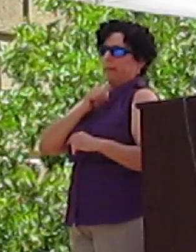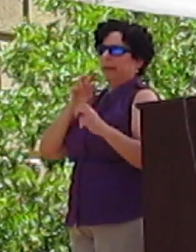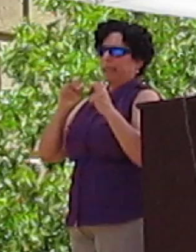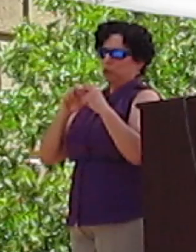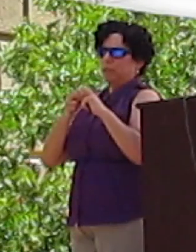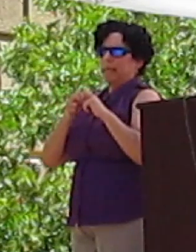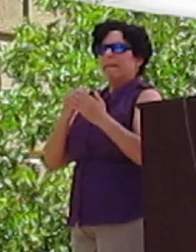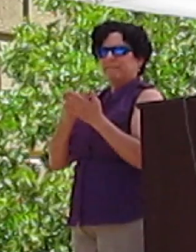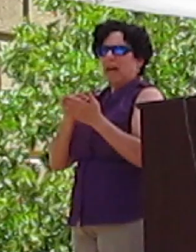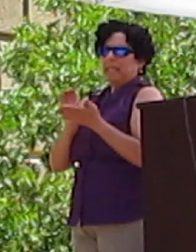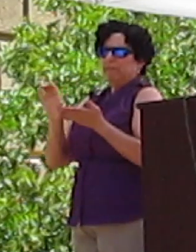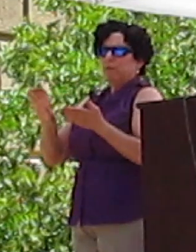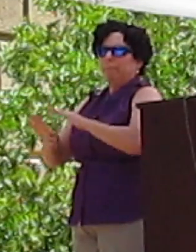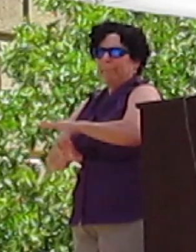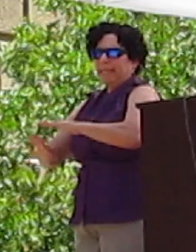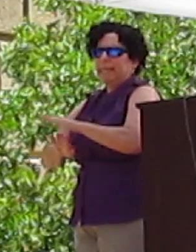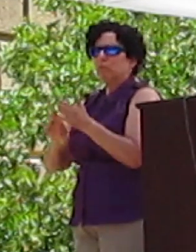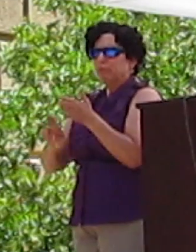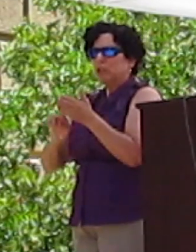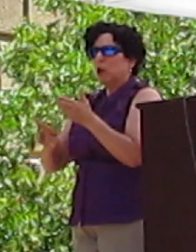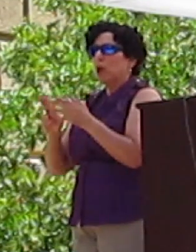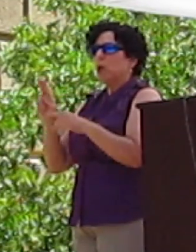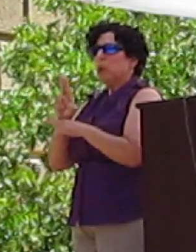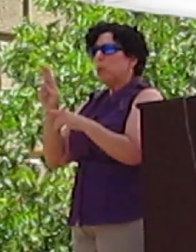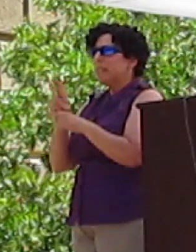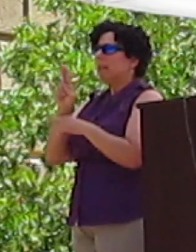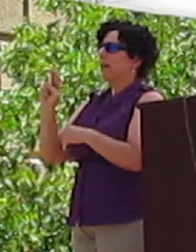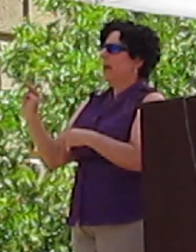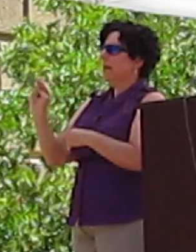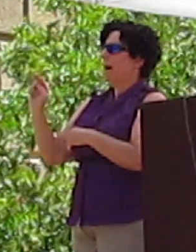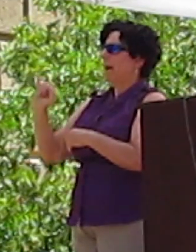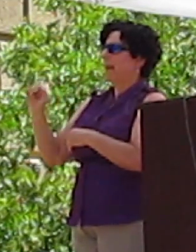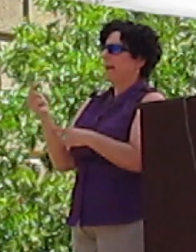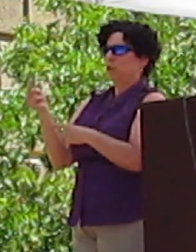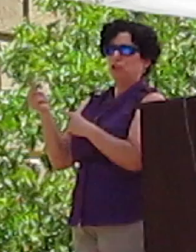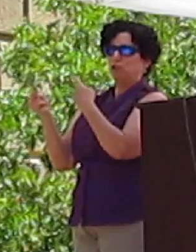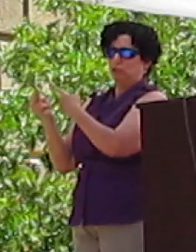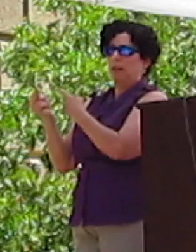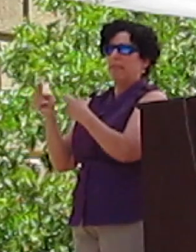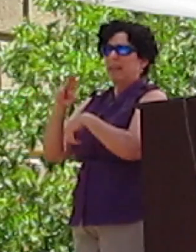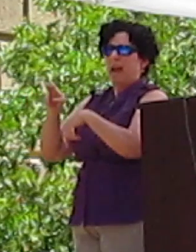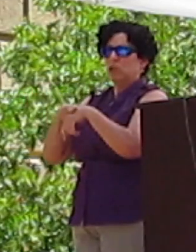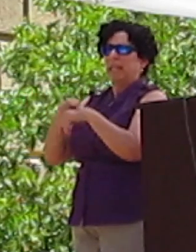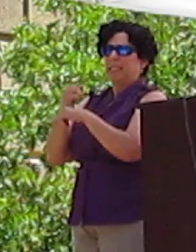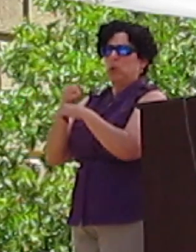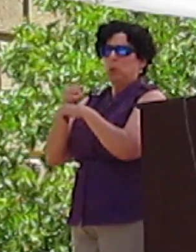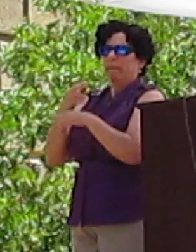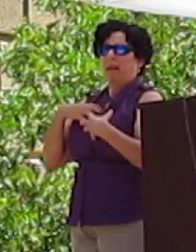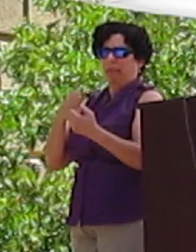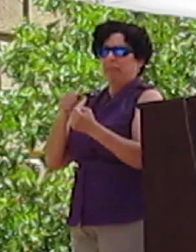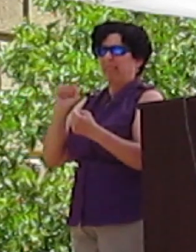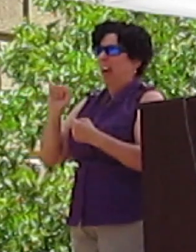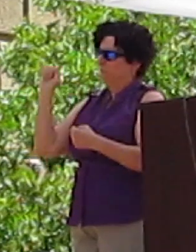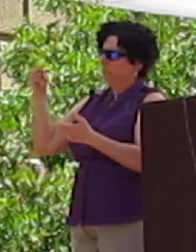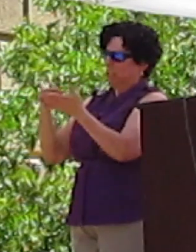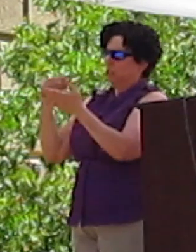funding of basic research, primarily through the budget of the National Institutes of Health, the NIH budget. Yeah,